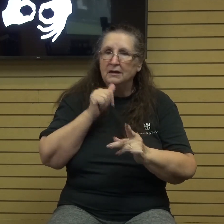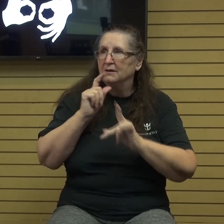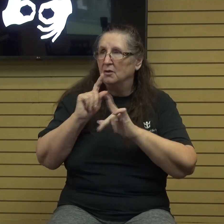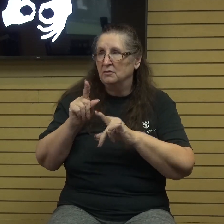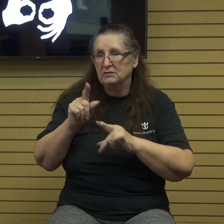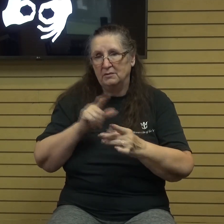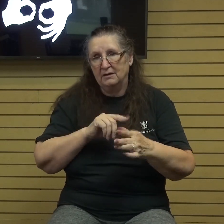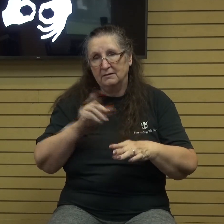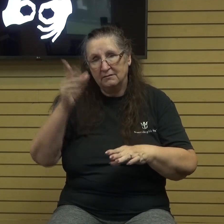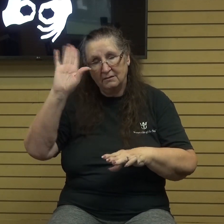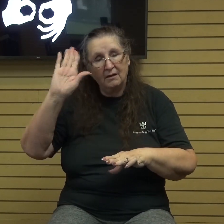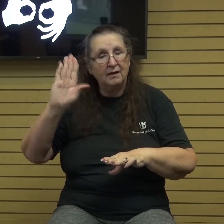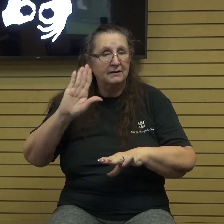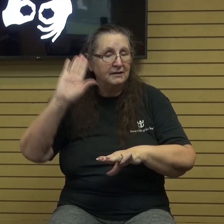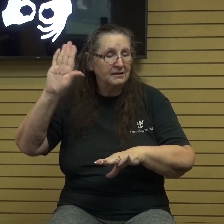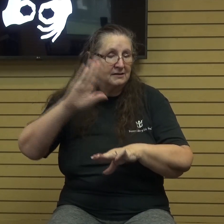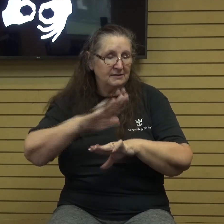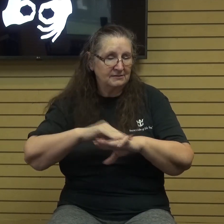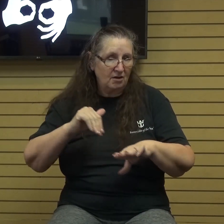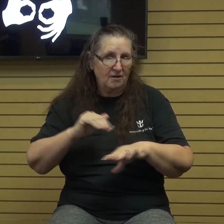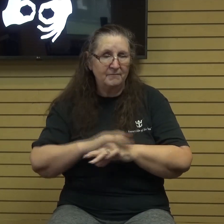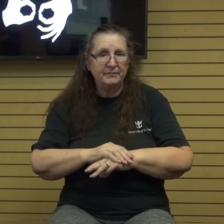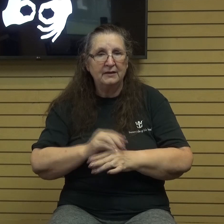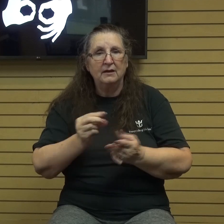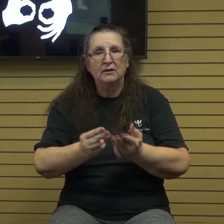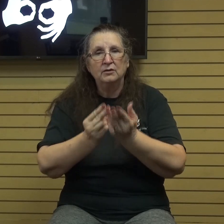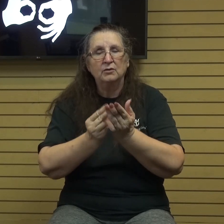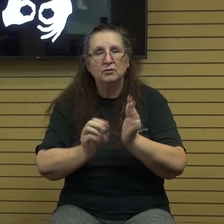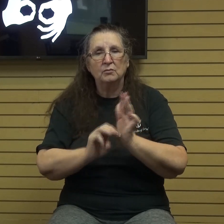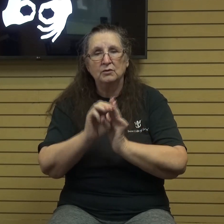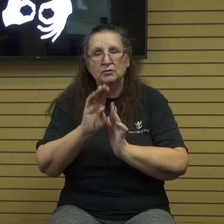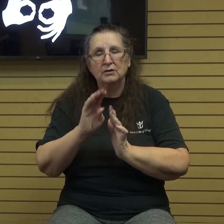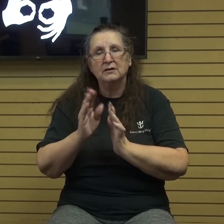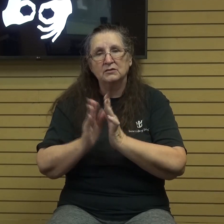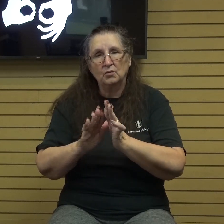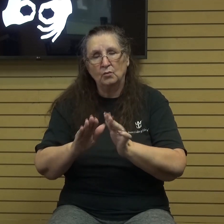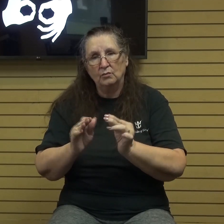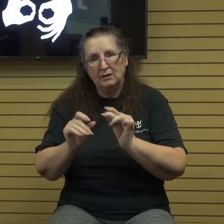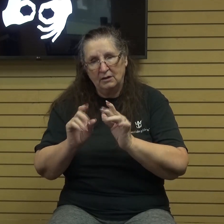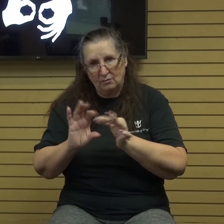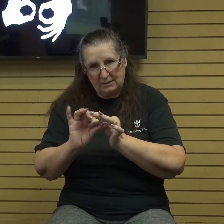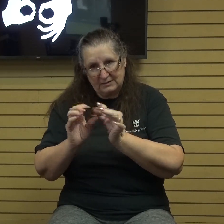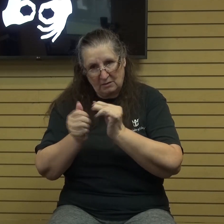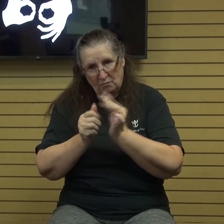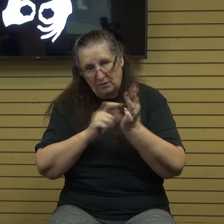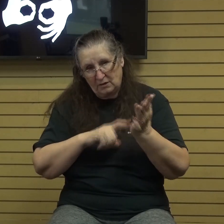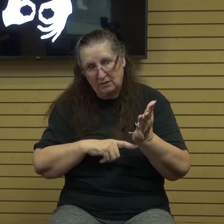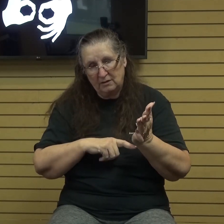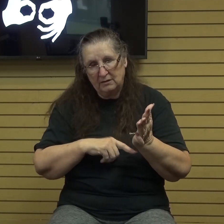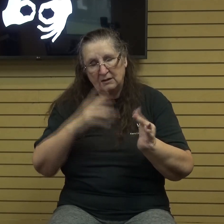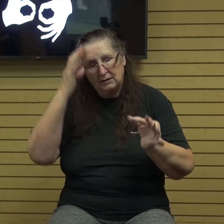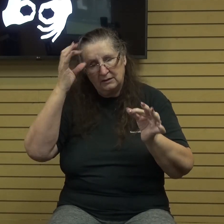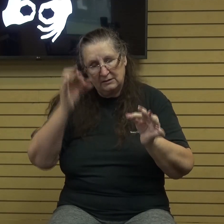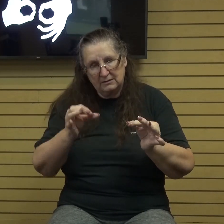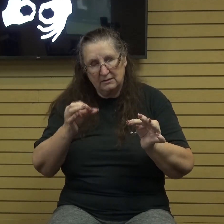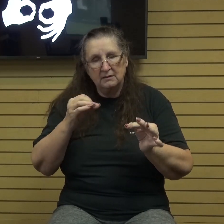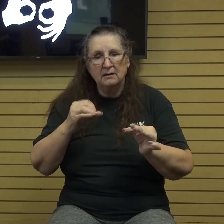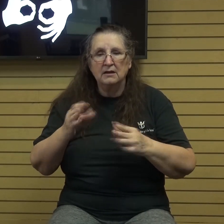Lord's call. Noah was mature in his walk with the Lord. He had made up his mind that he was going to serve the Lord